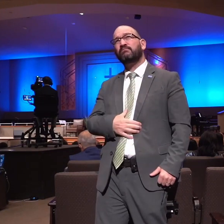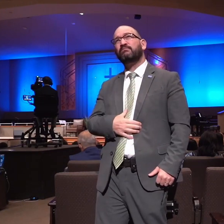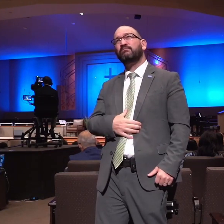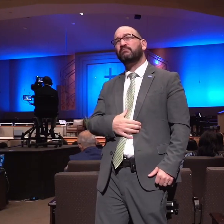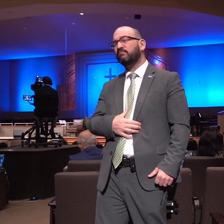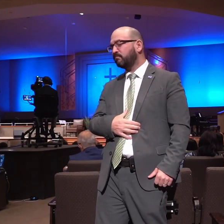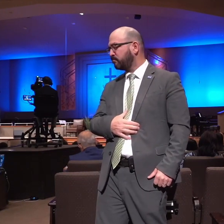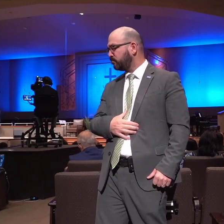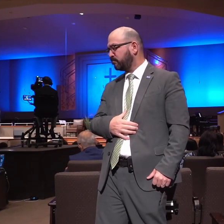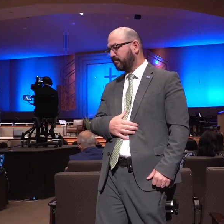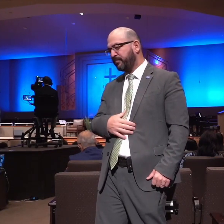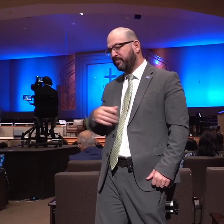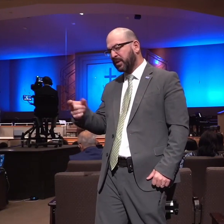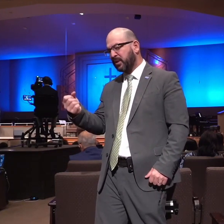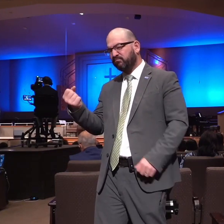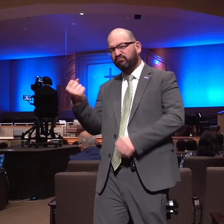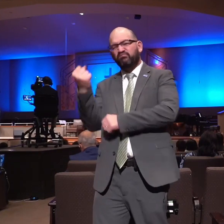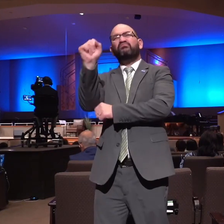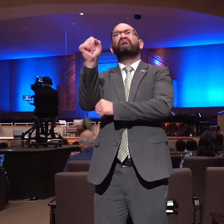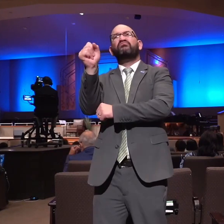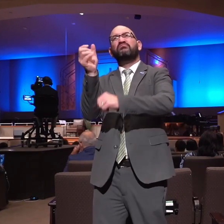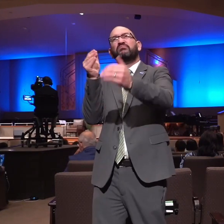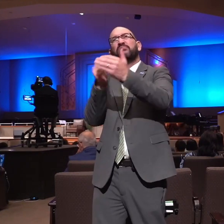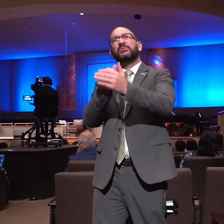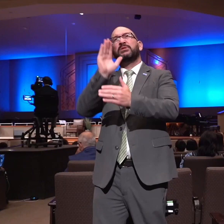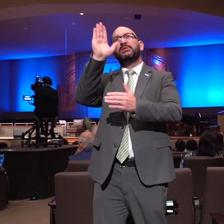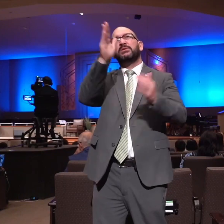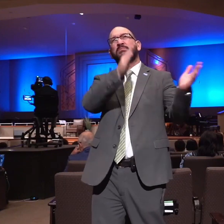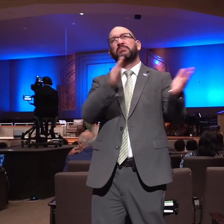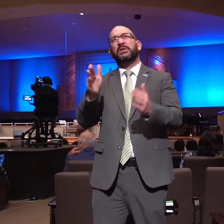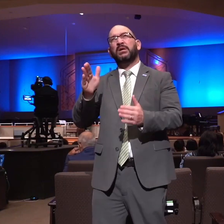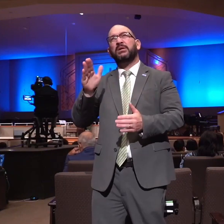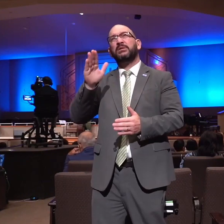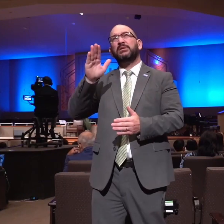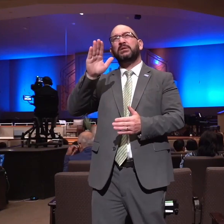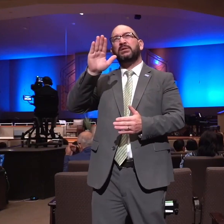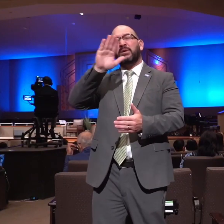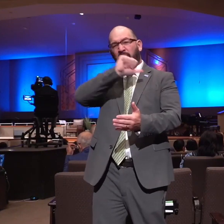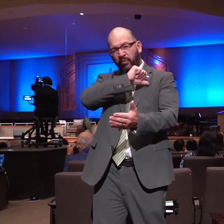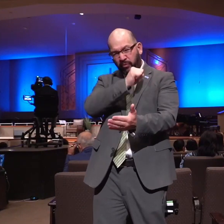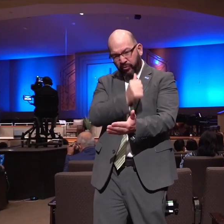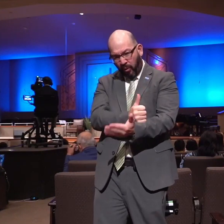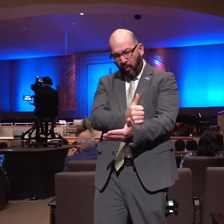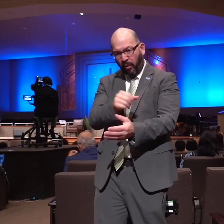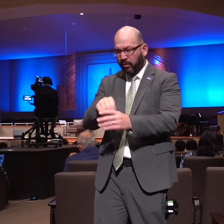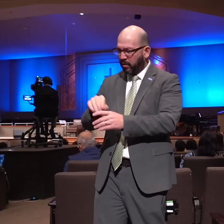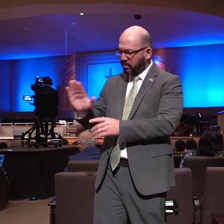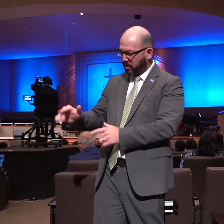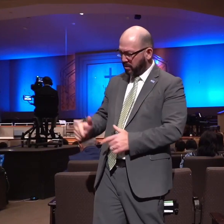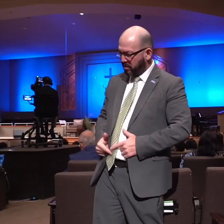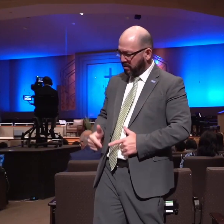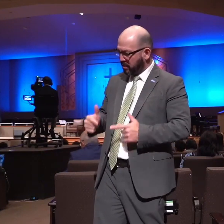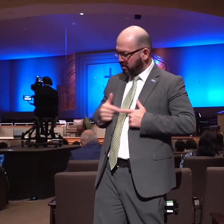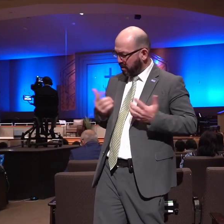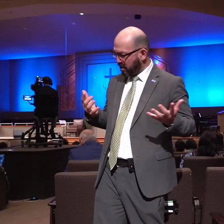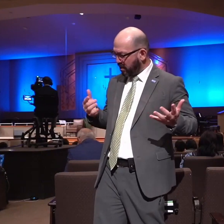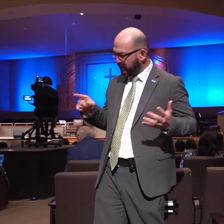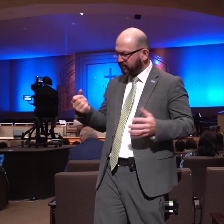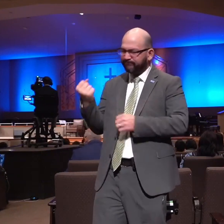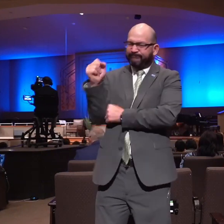a rebellion toward authority a violation of god's plan